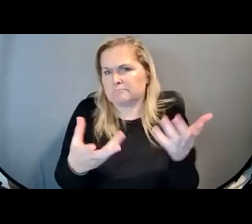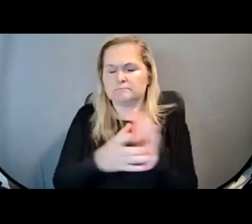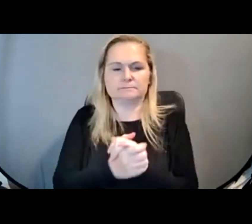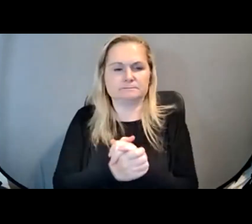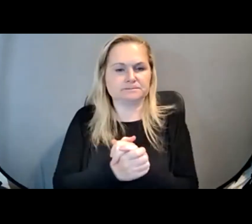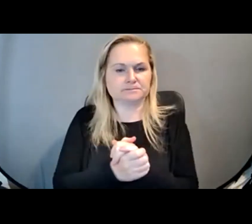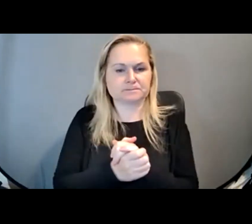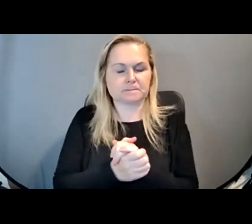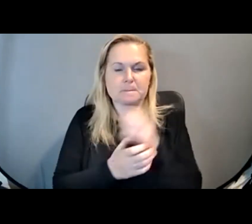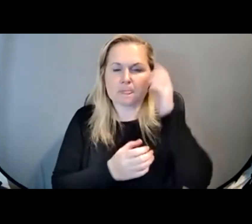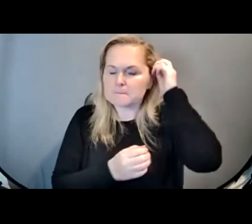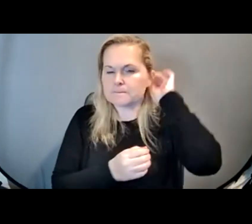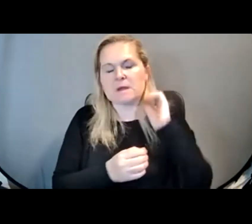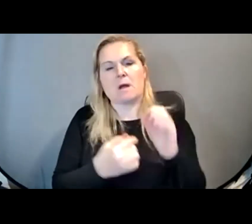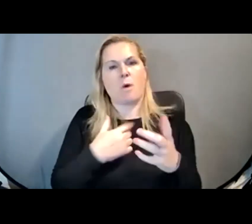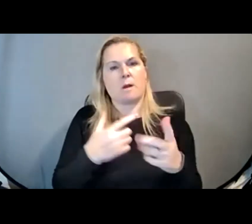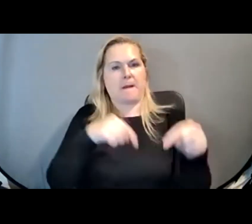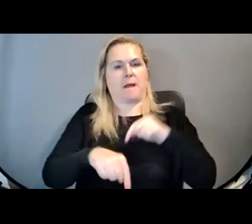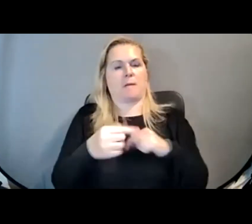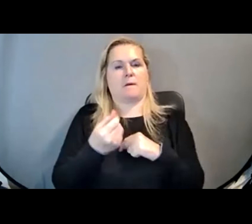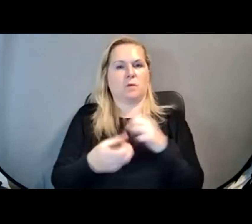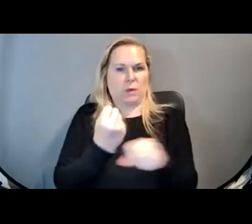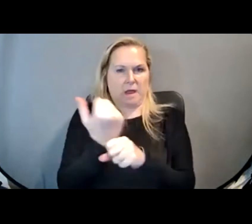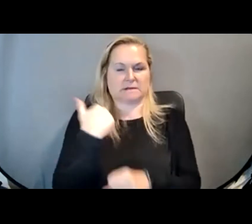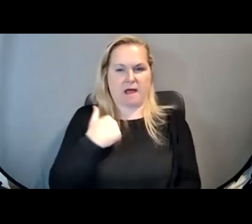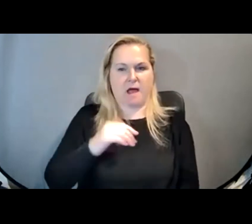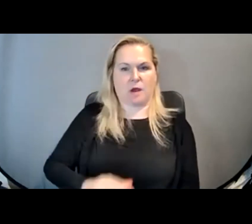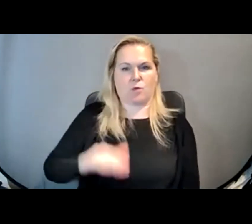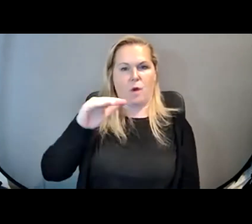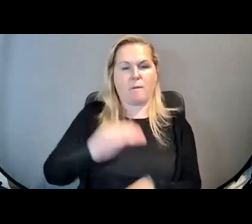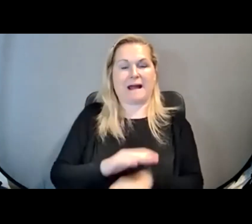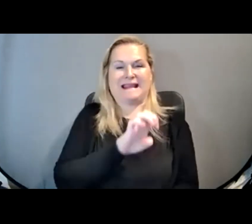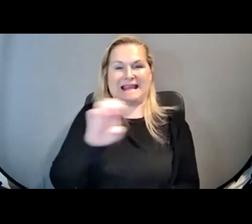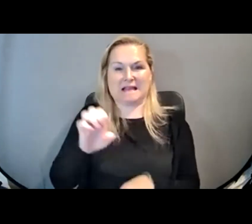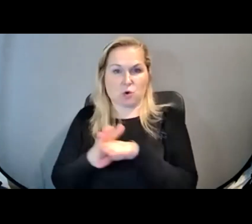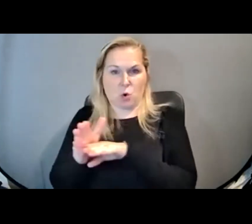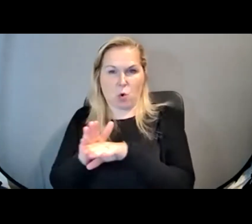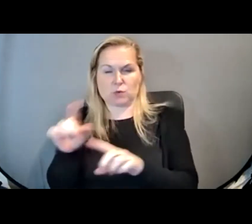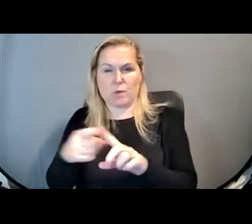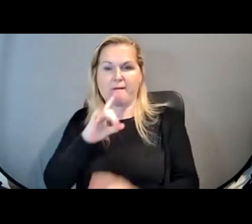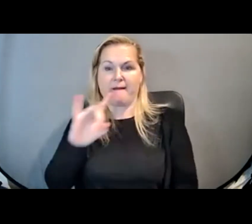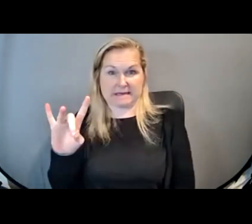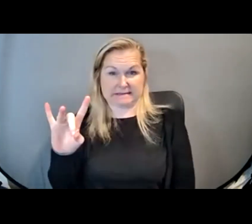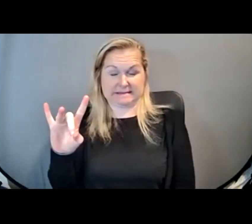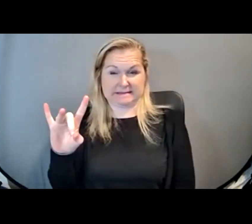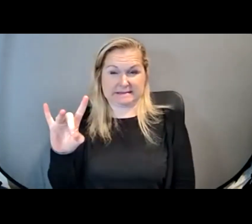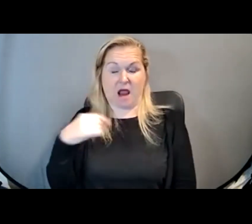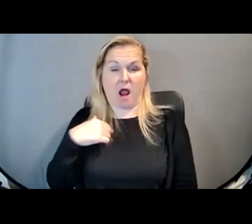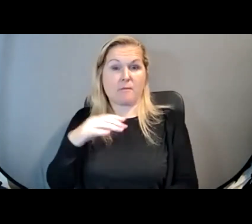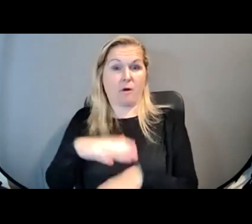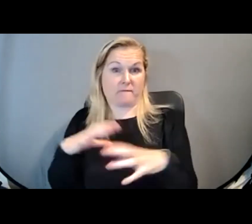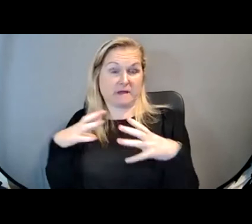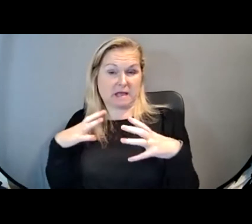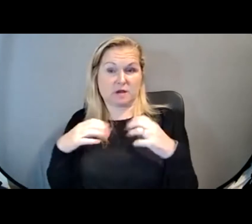So take you back a number of years. I grew up on the East Coast. And when I was eight years old, I was on vacation